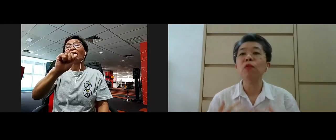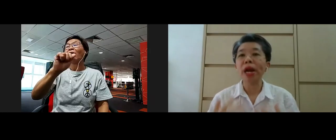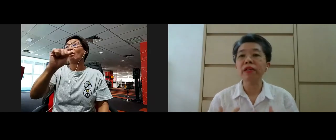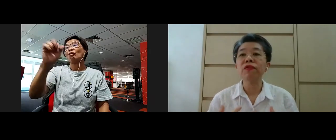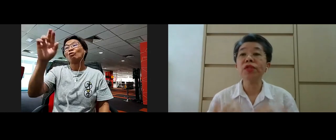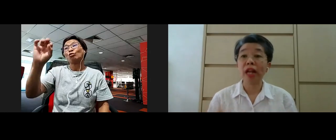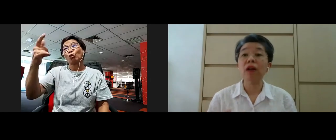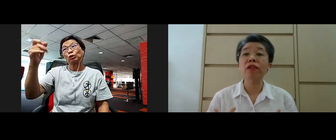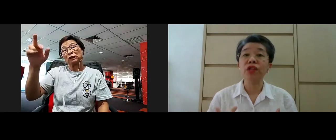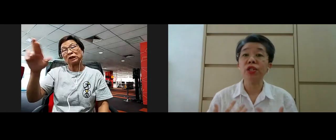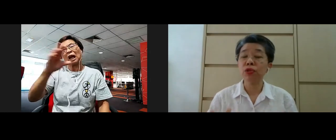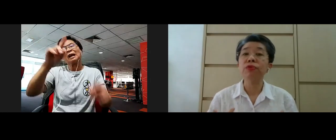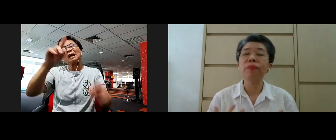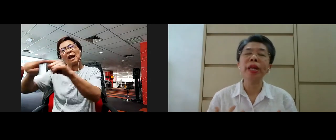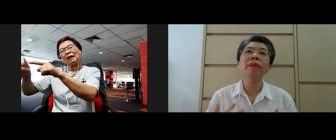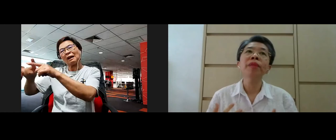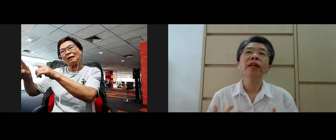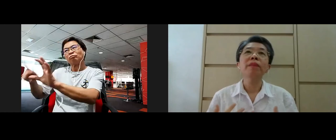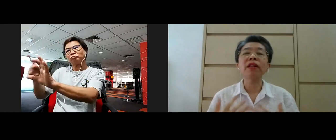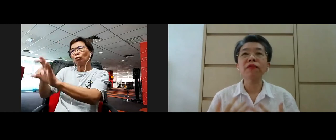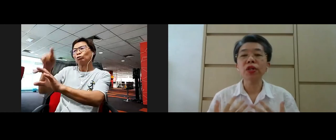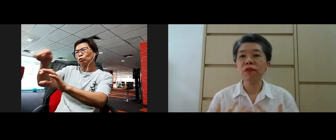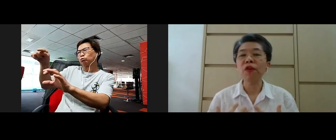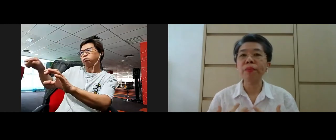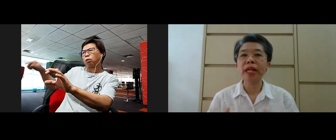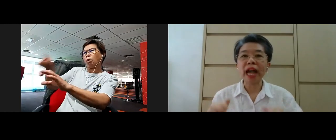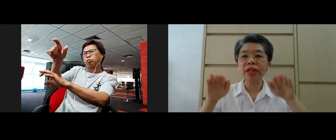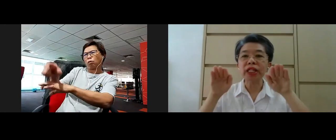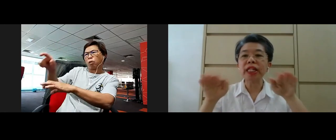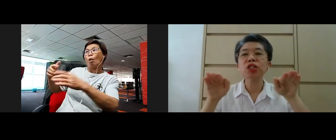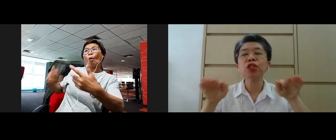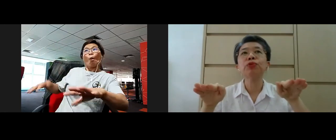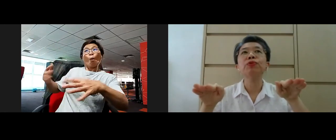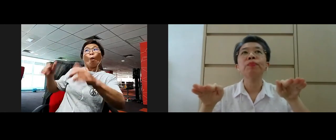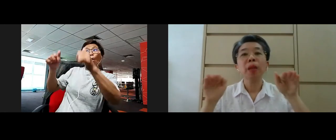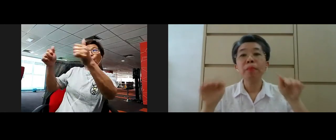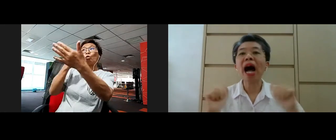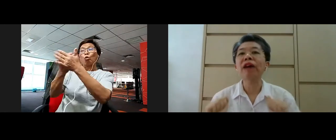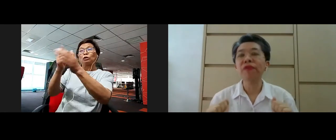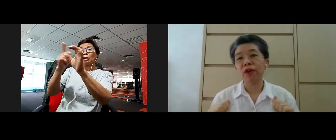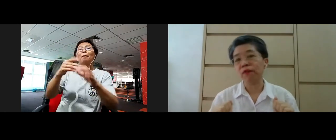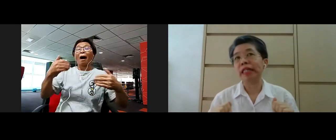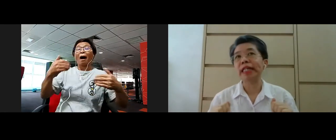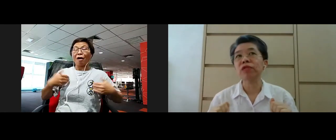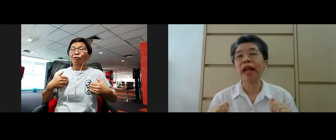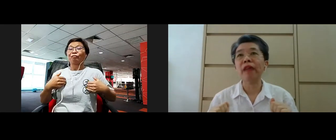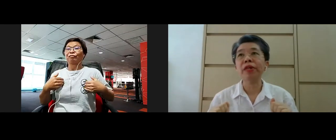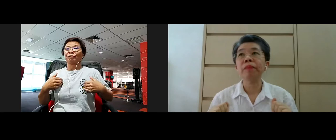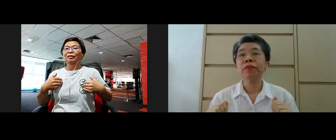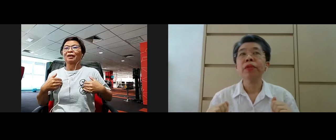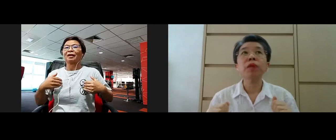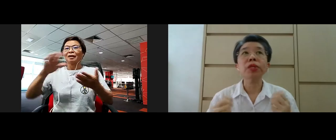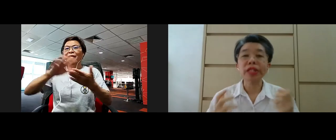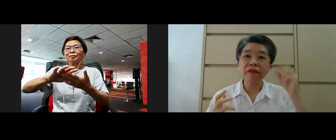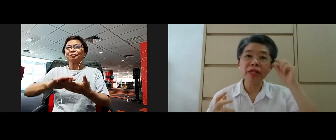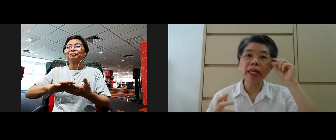really wonderful psychologists too, yeah? But of course, for me, having these two paths of learning together,